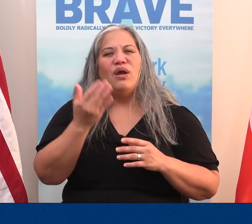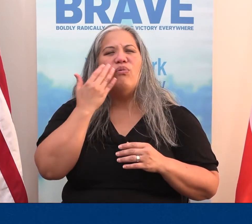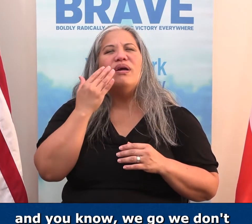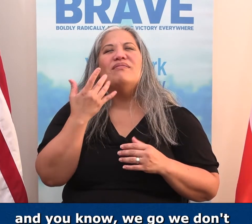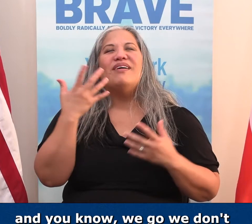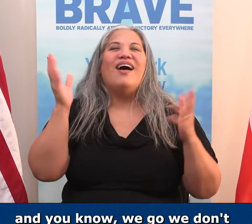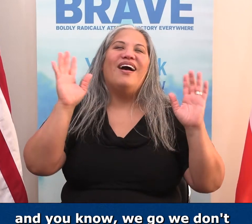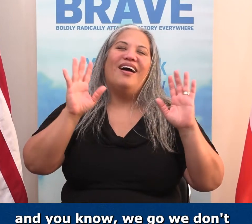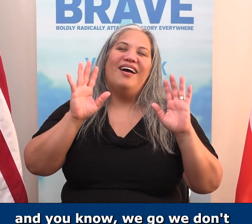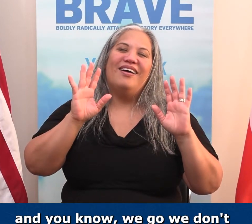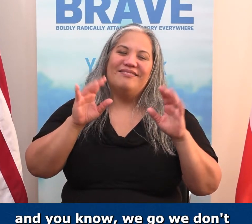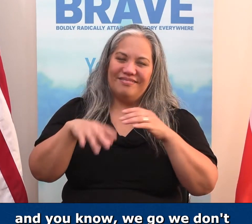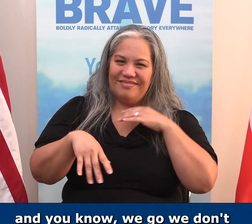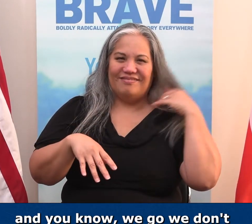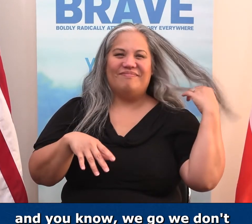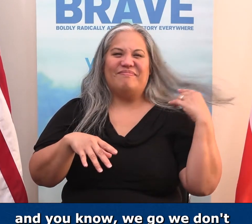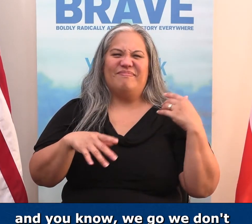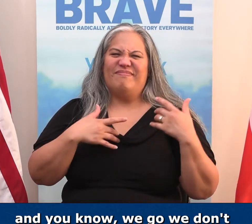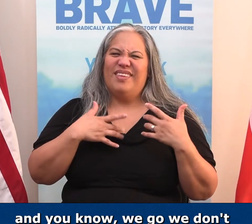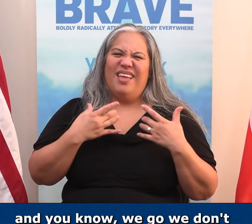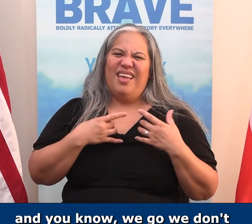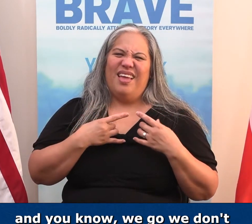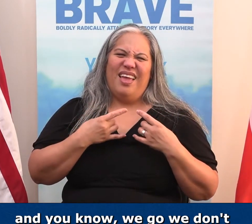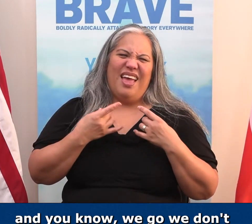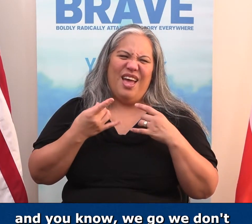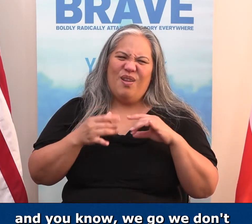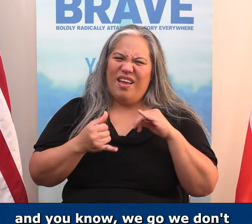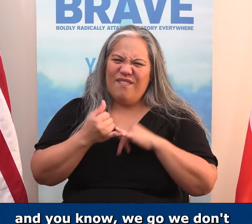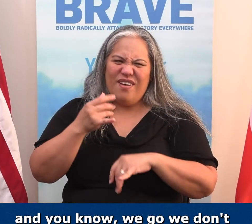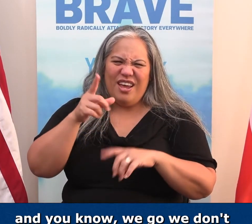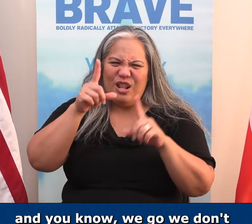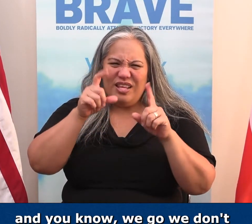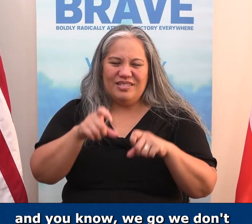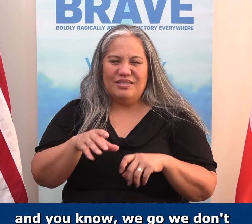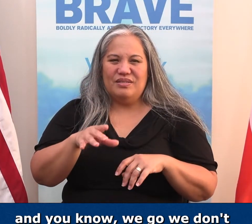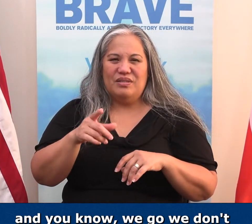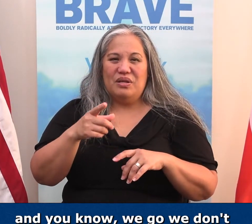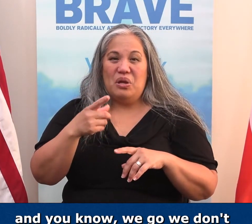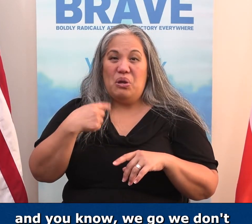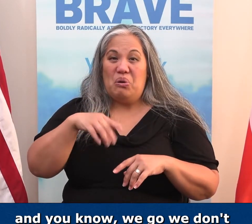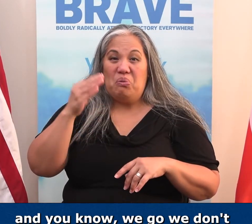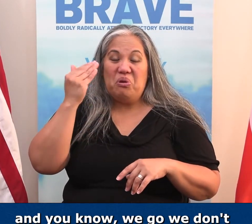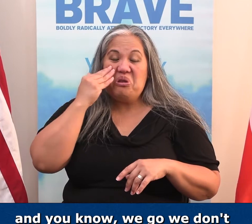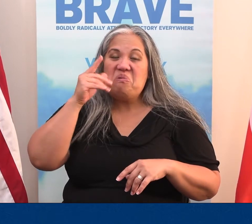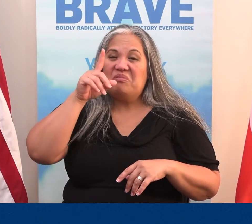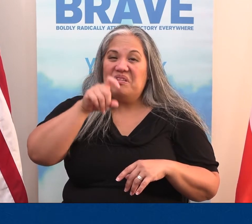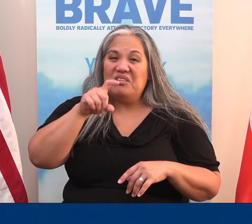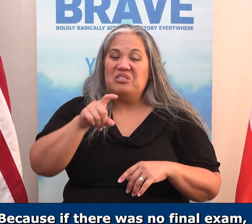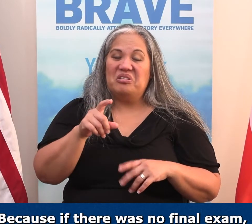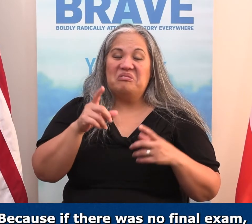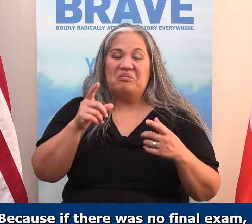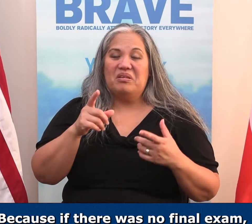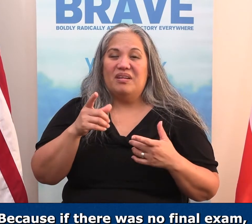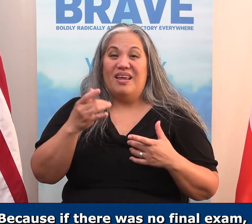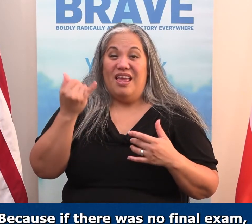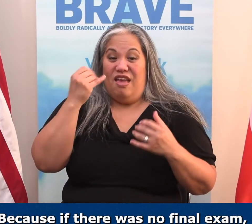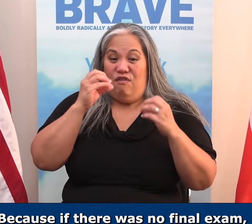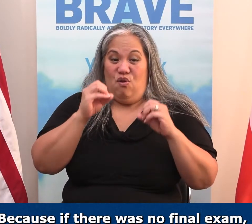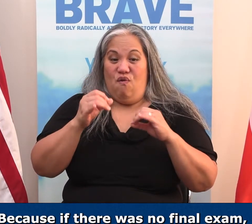And, you know, we go, we don't like final exams, but we know they're necessary because if there was no